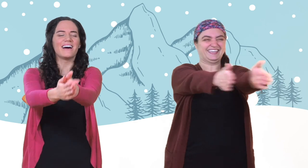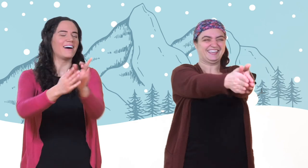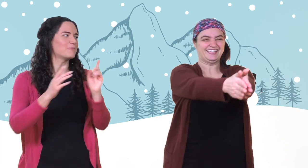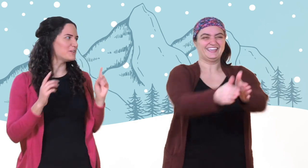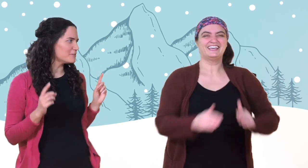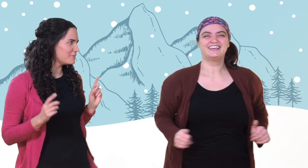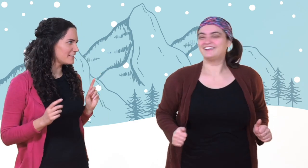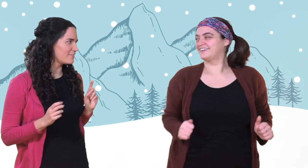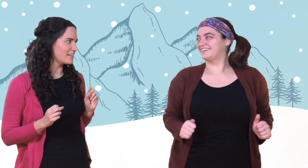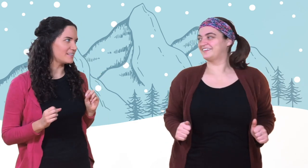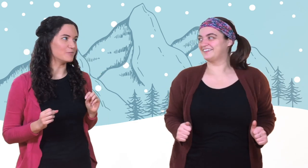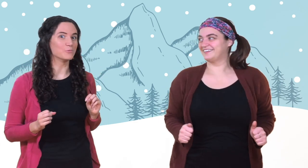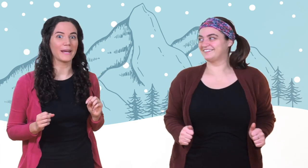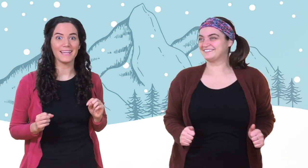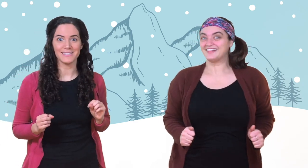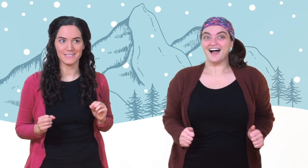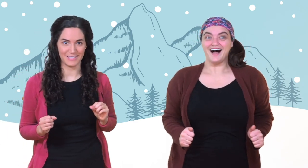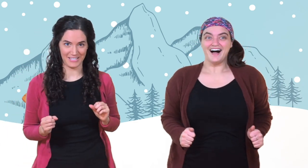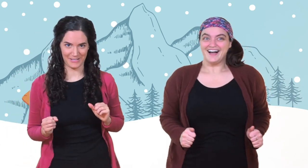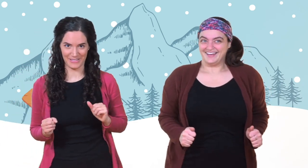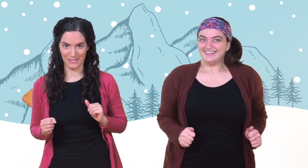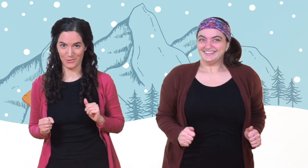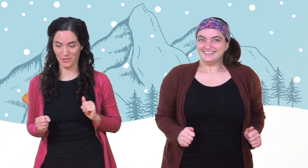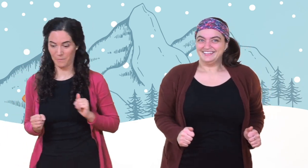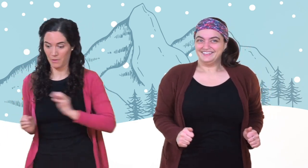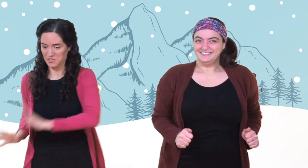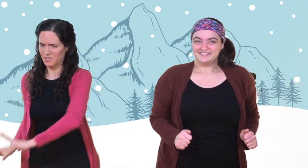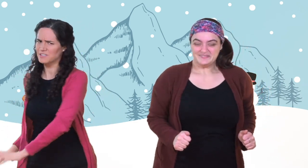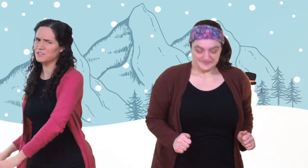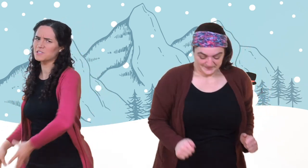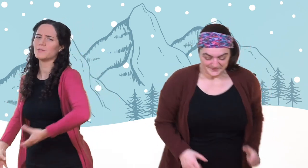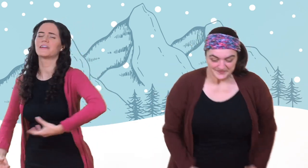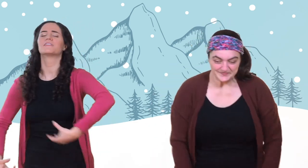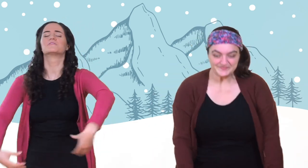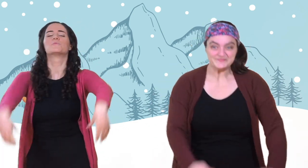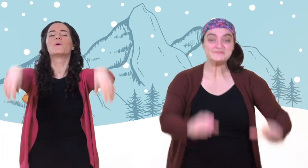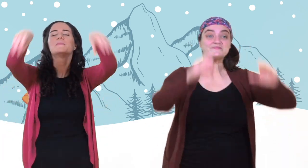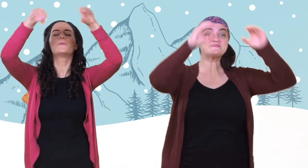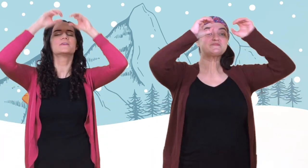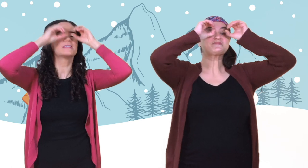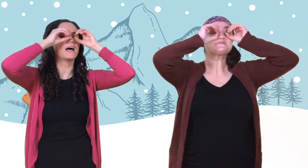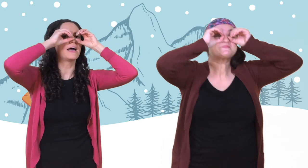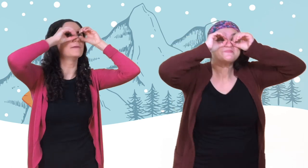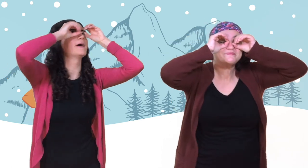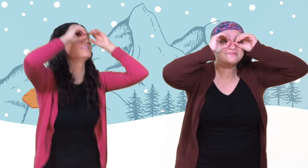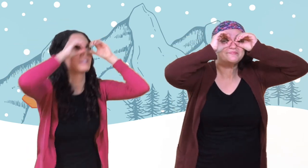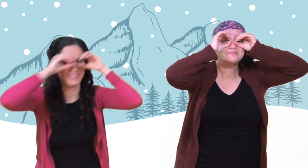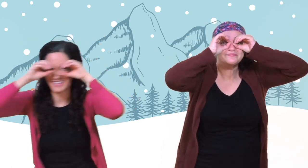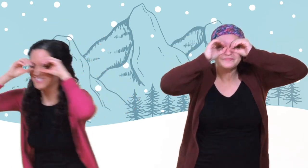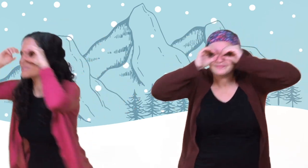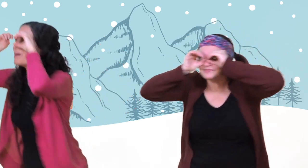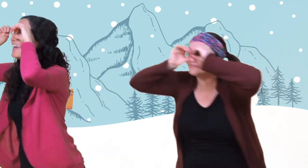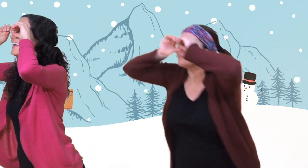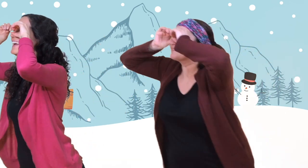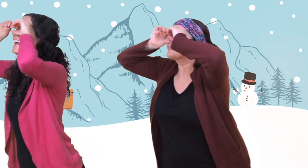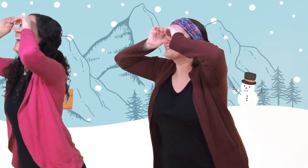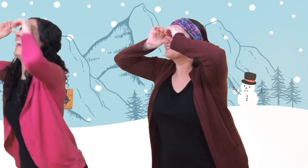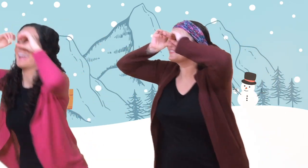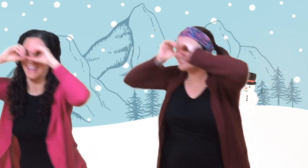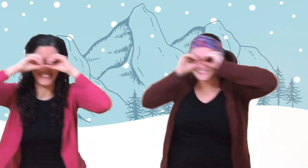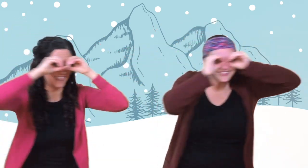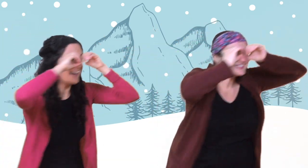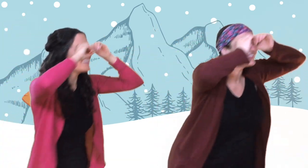Now, I wonder if we can find any reindeer at the North Pole. Let's get those binoculars one more time and look this way